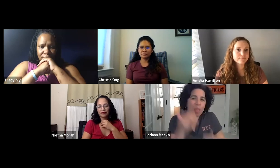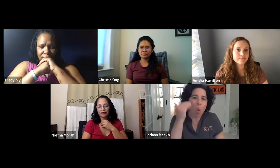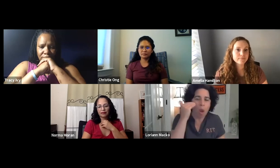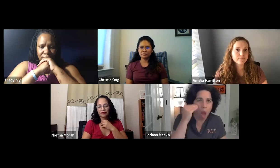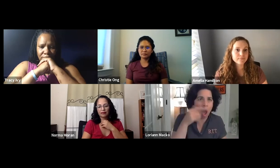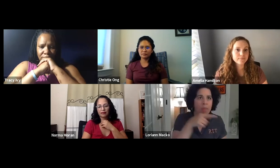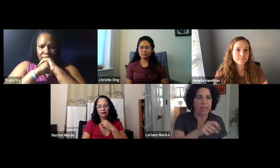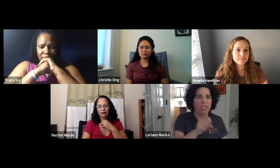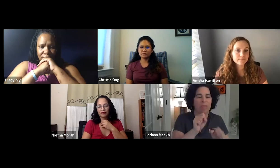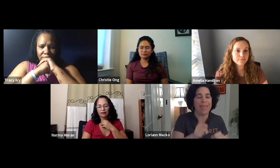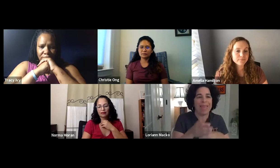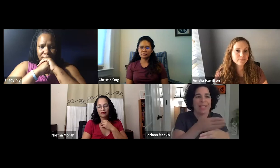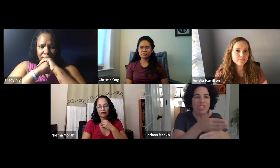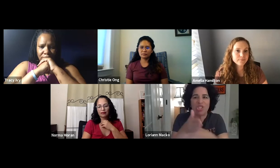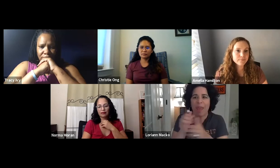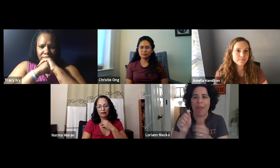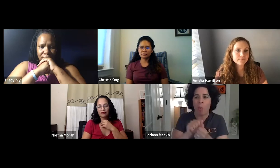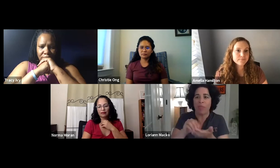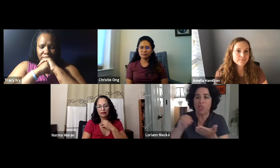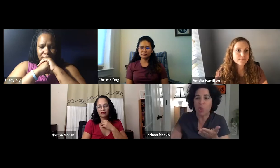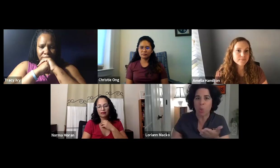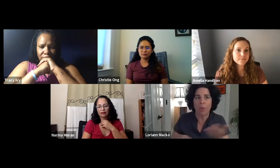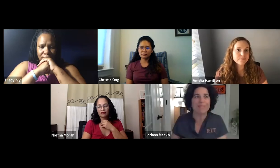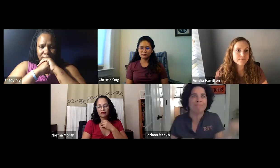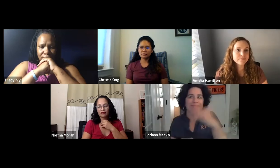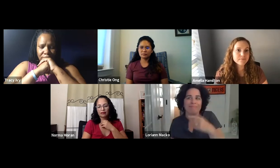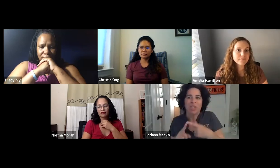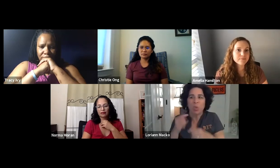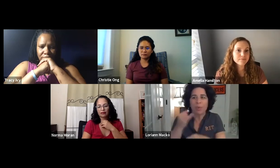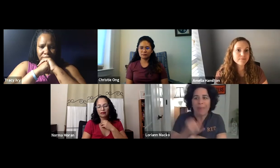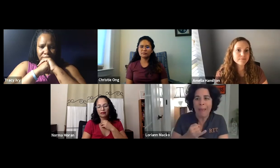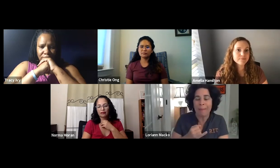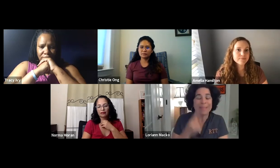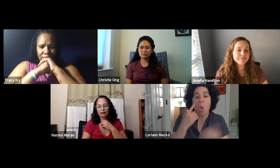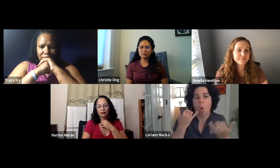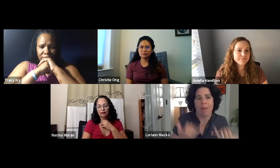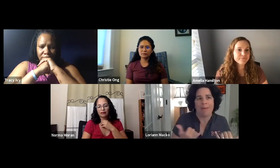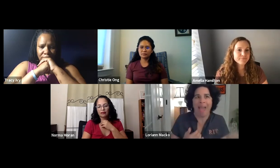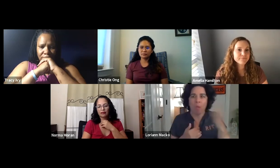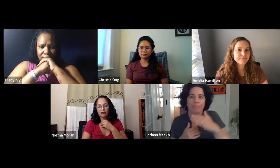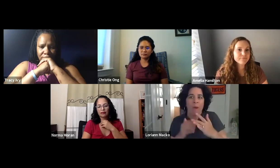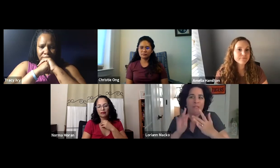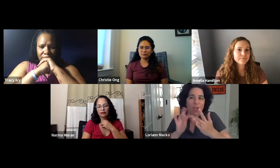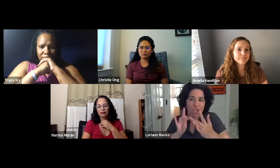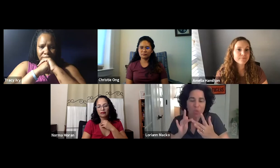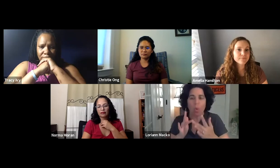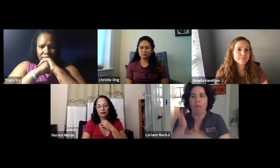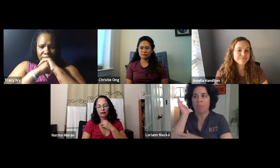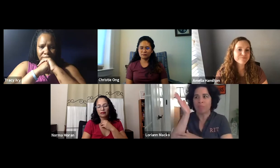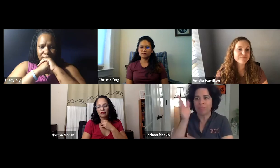alumni have the skills and the knowledge that they're willing and wanting to share with students so they could come to campus or they could